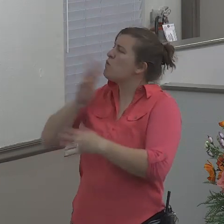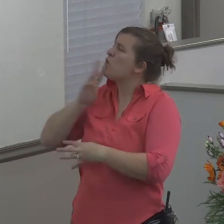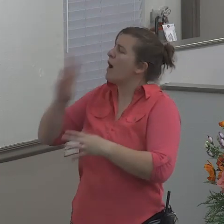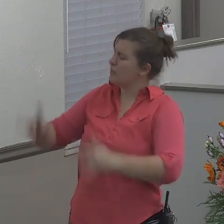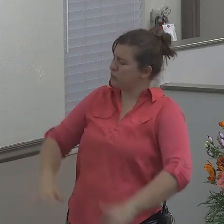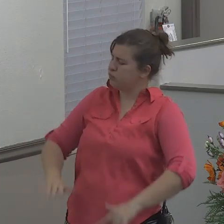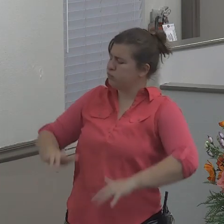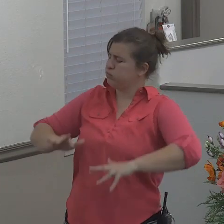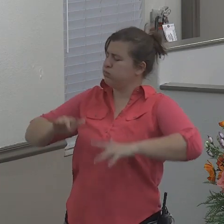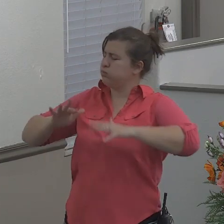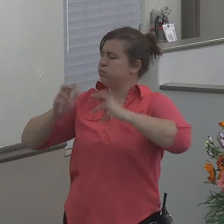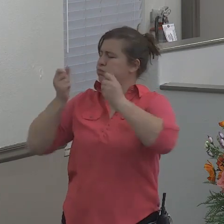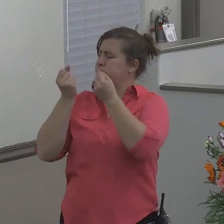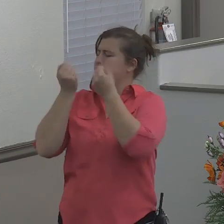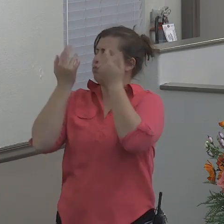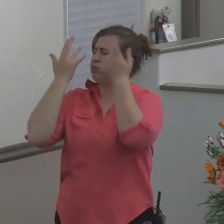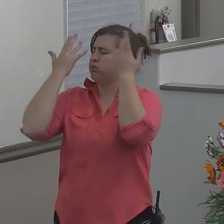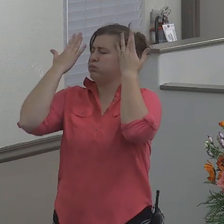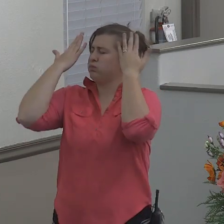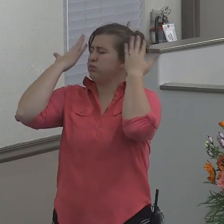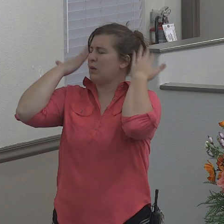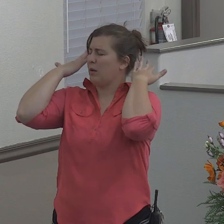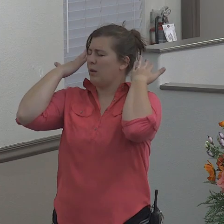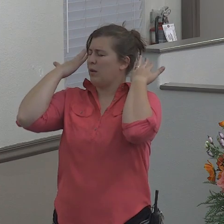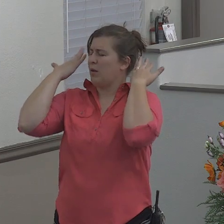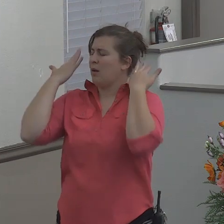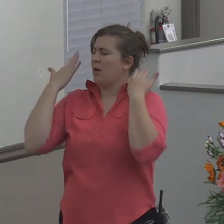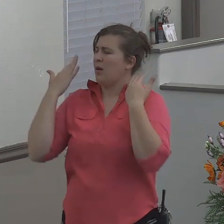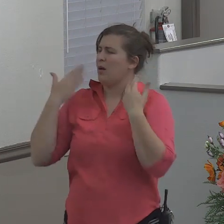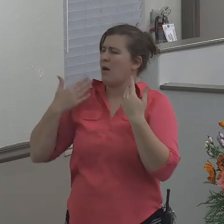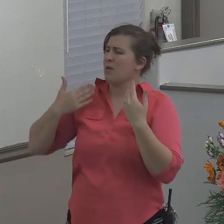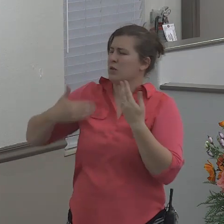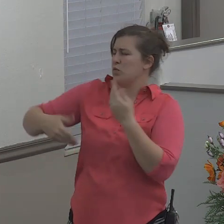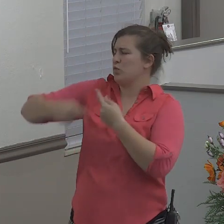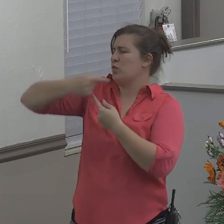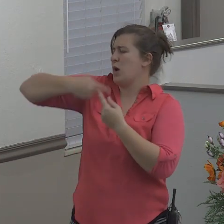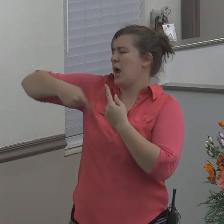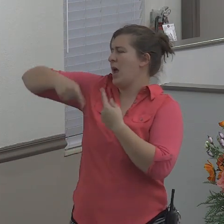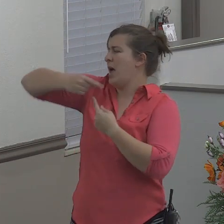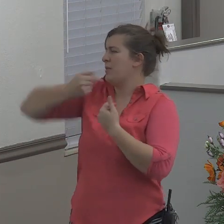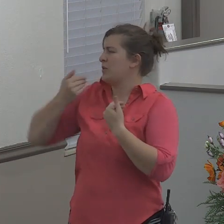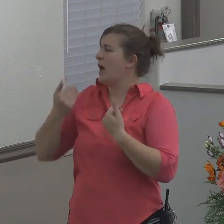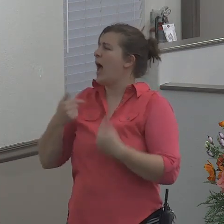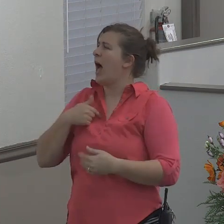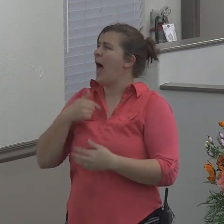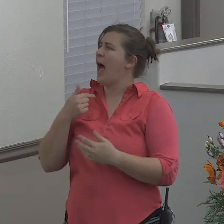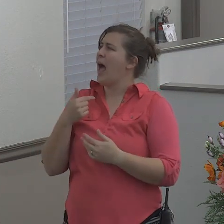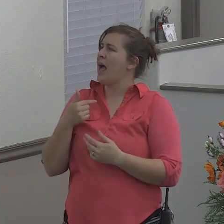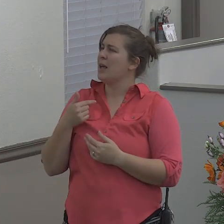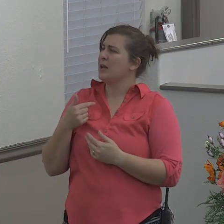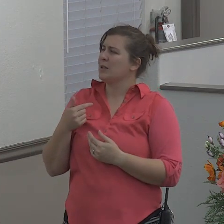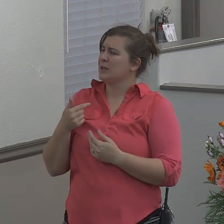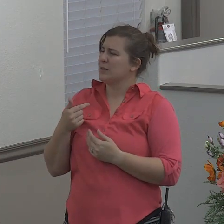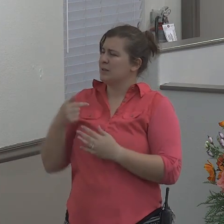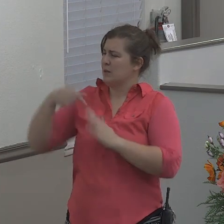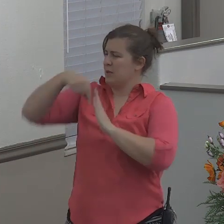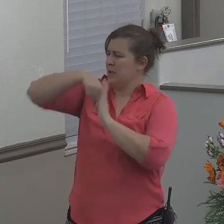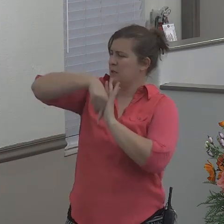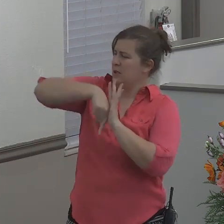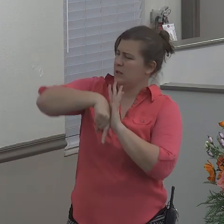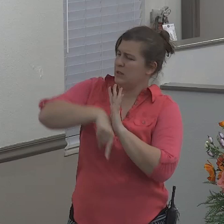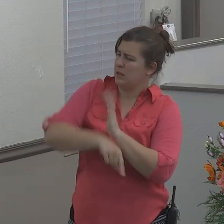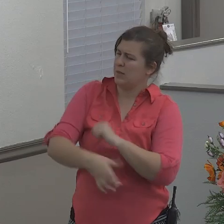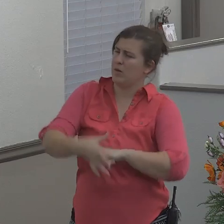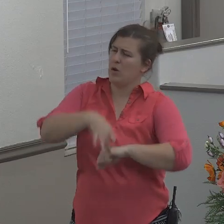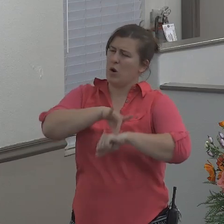round about. The weeds were wrapped around my head, about my head. I went down to the bottoms of the mountains. The earth with her bars